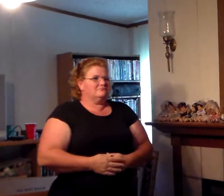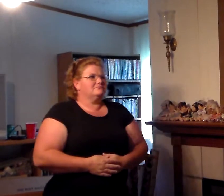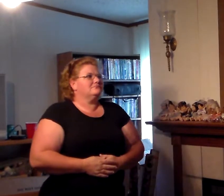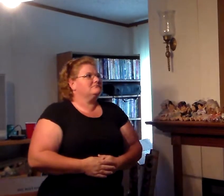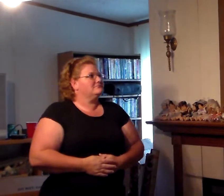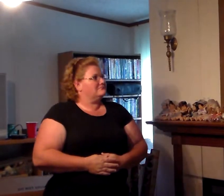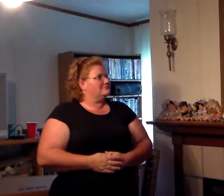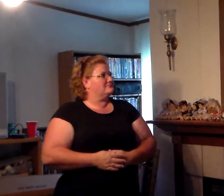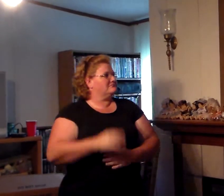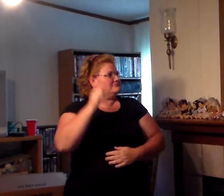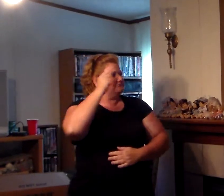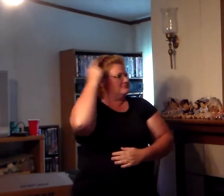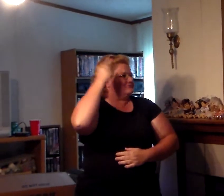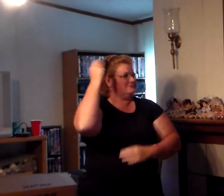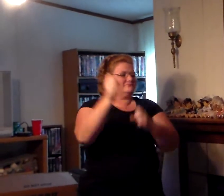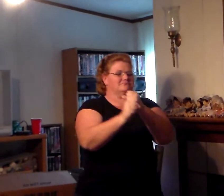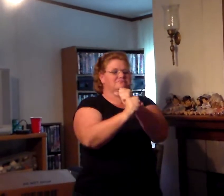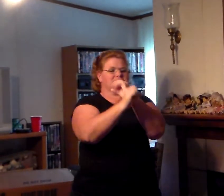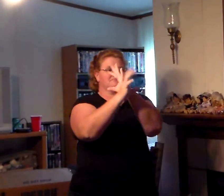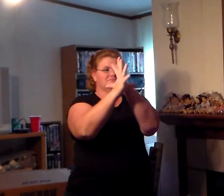I can only imagine